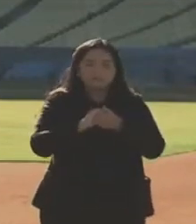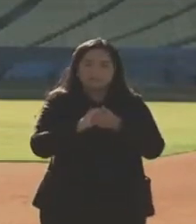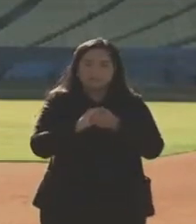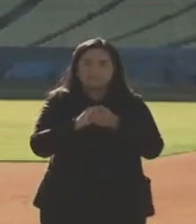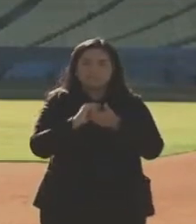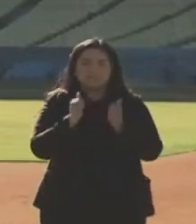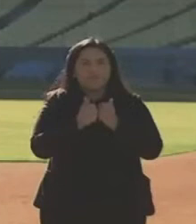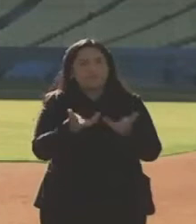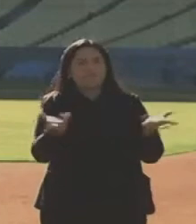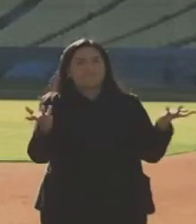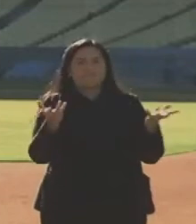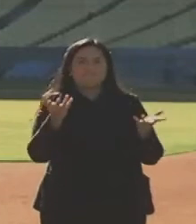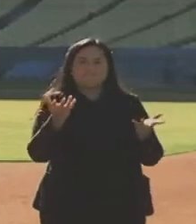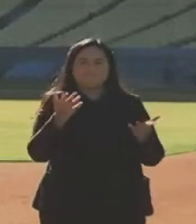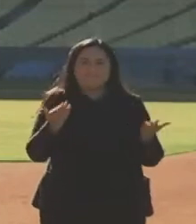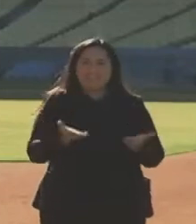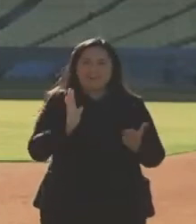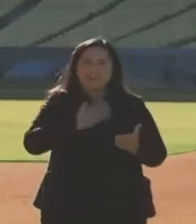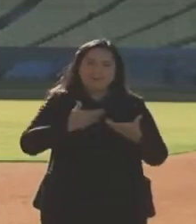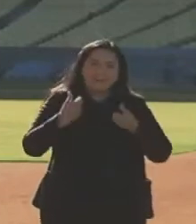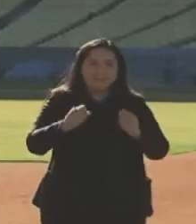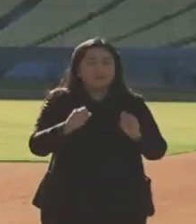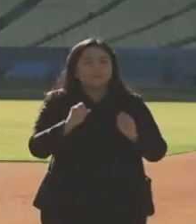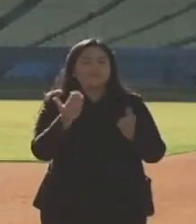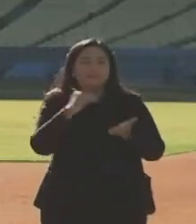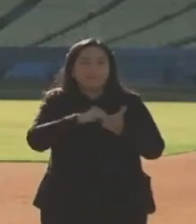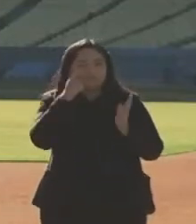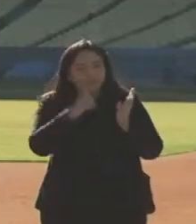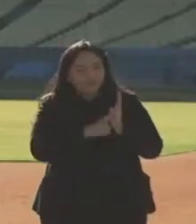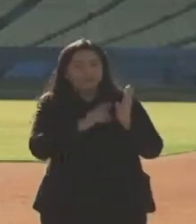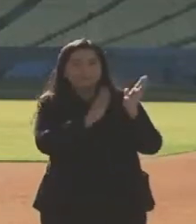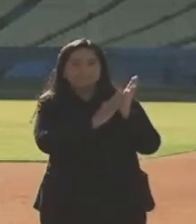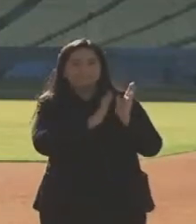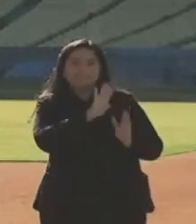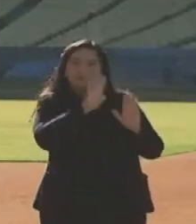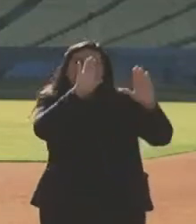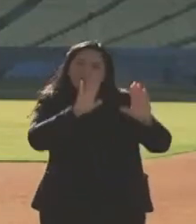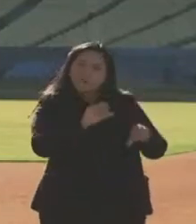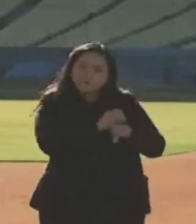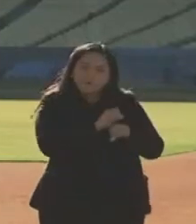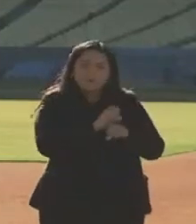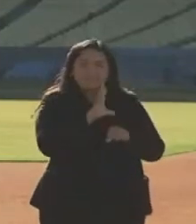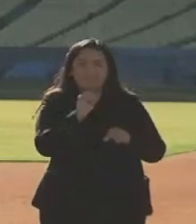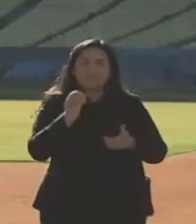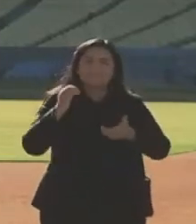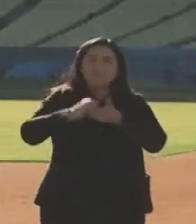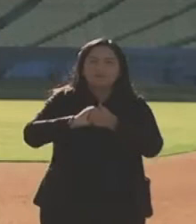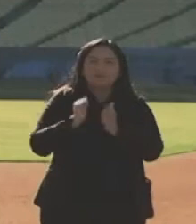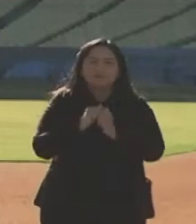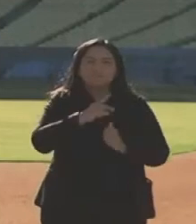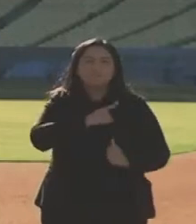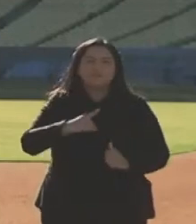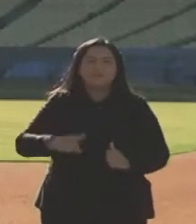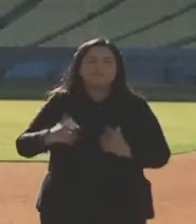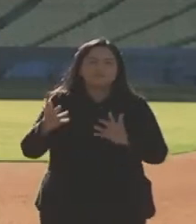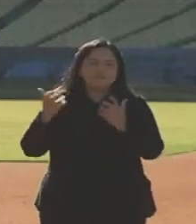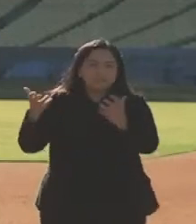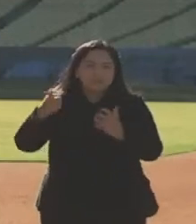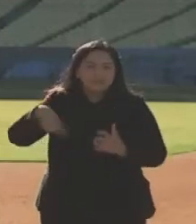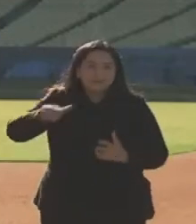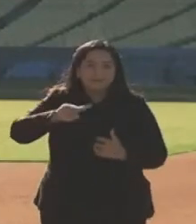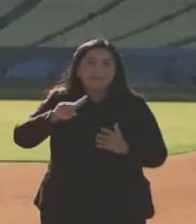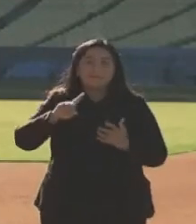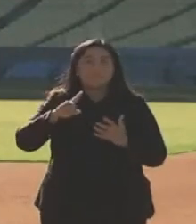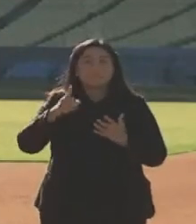at Dodger Stadium. Again, I want to recognize the great work and partnership that Dodger Stadium has provided. Not only with